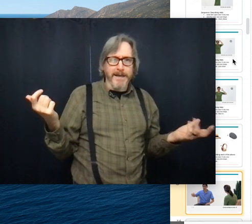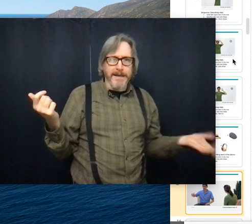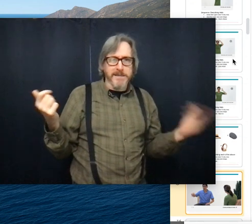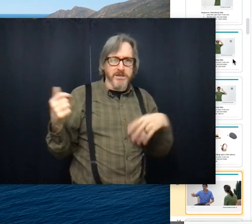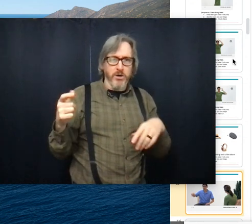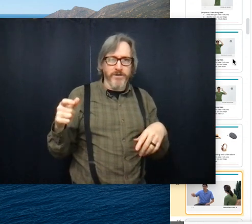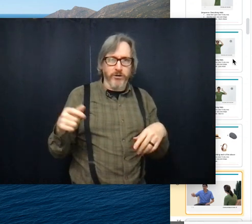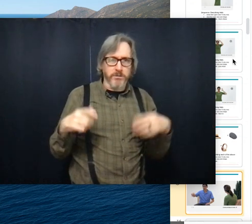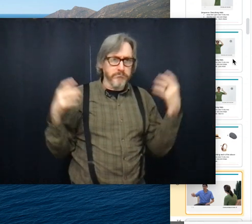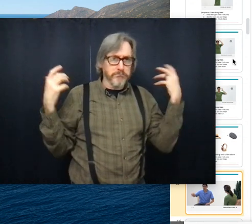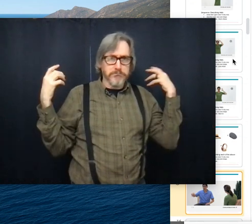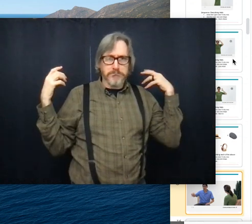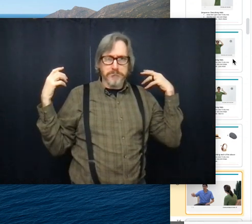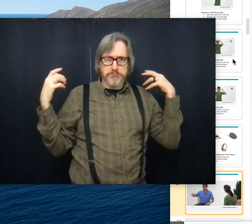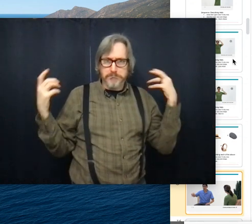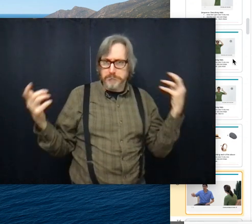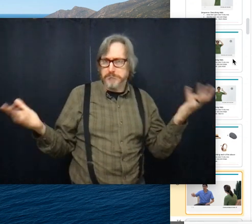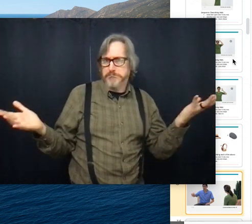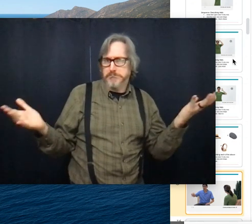why he doesn't go with her.